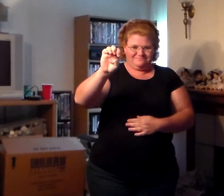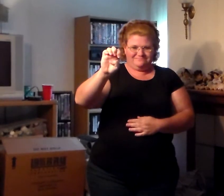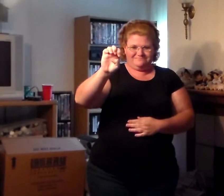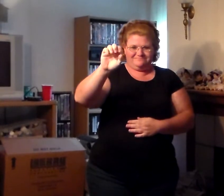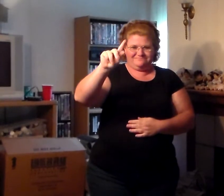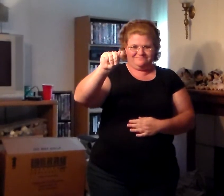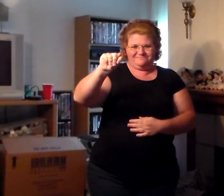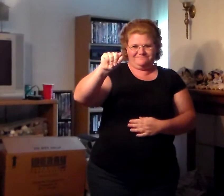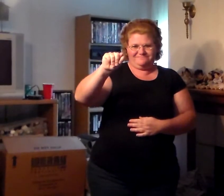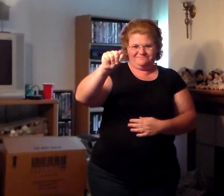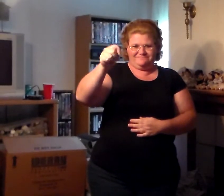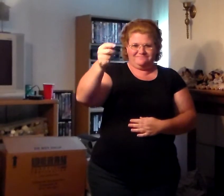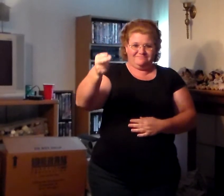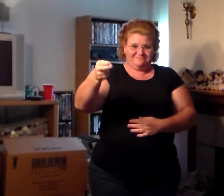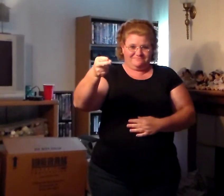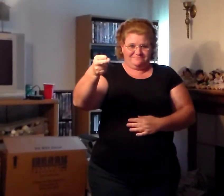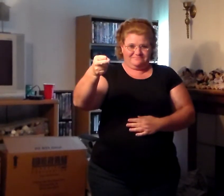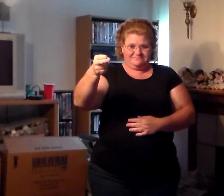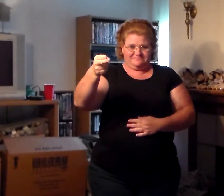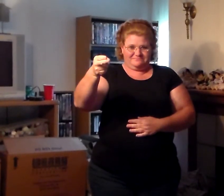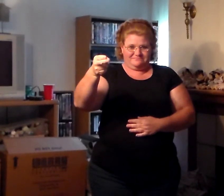Jump. Jump.